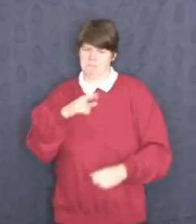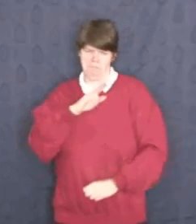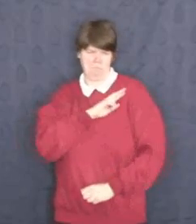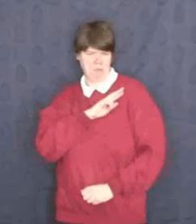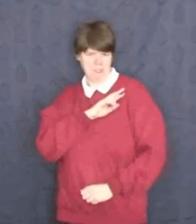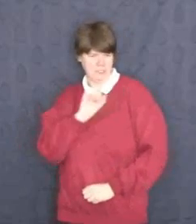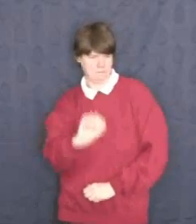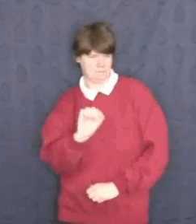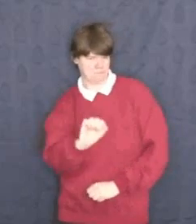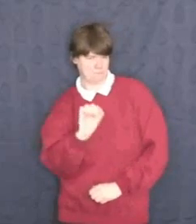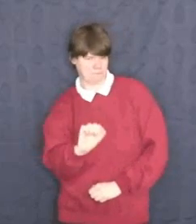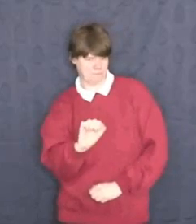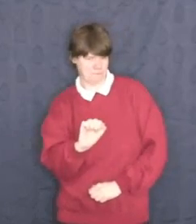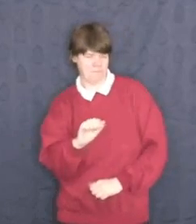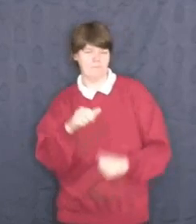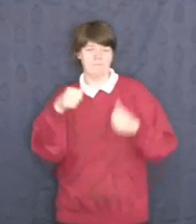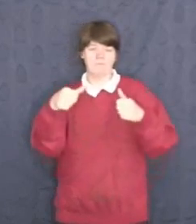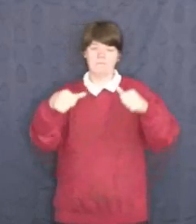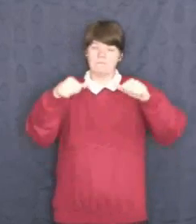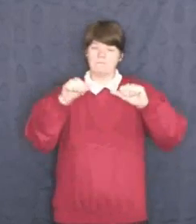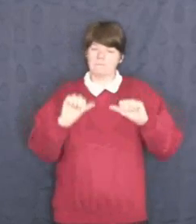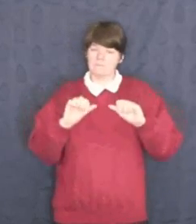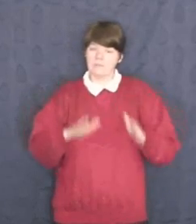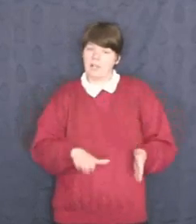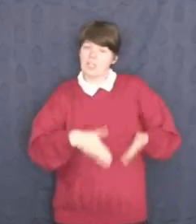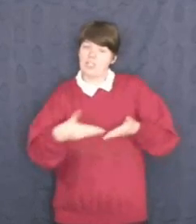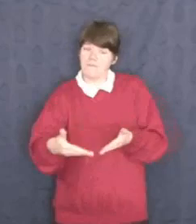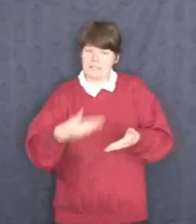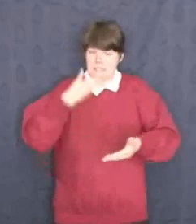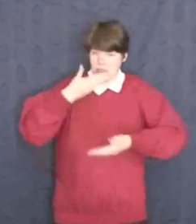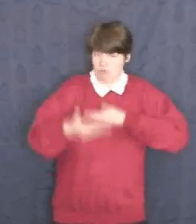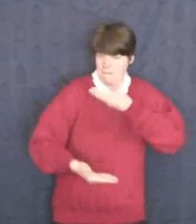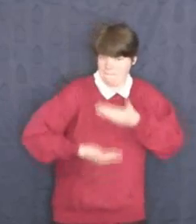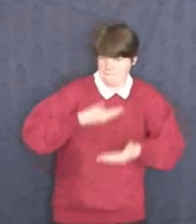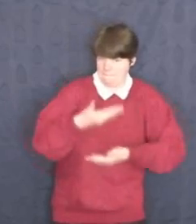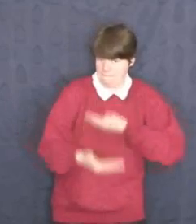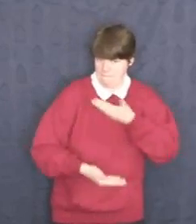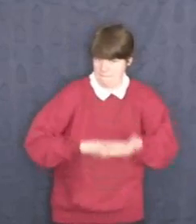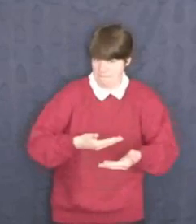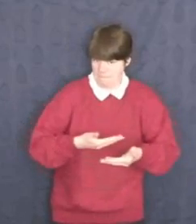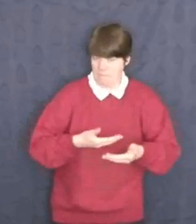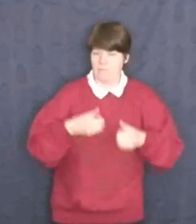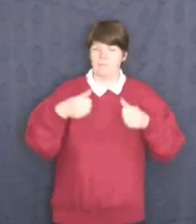with the purpose of the service. Thirdly, description of the service.